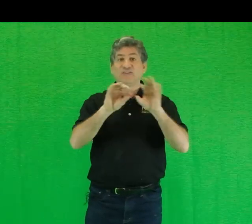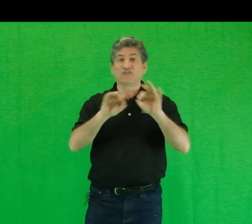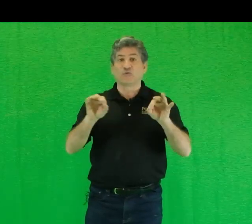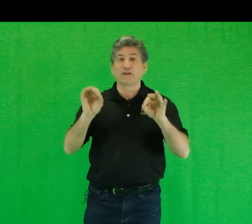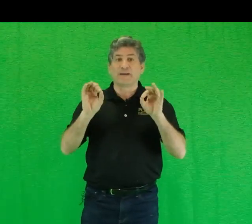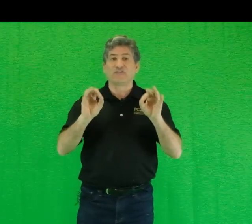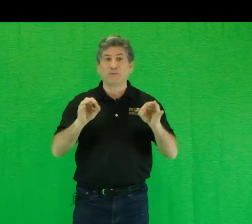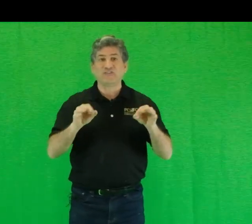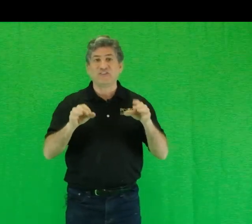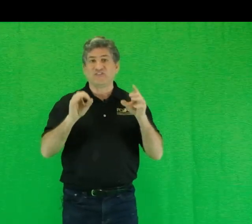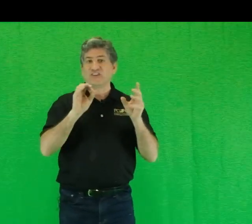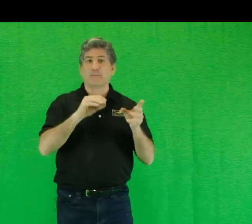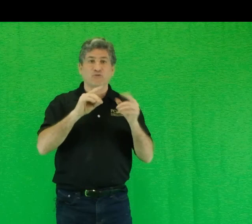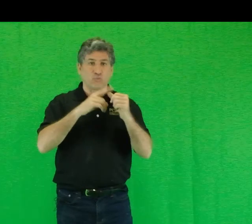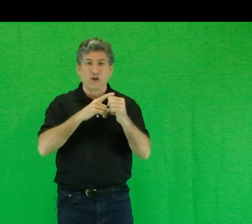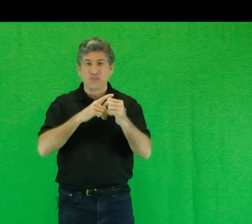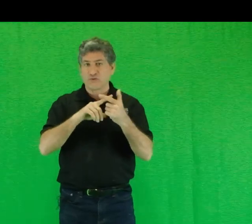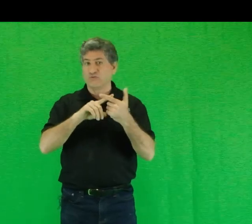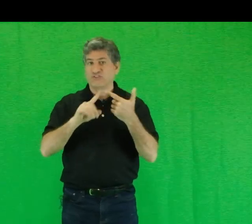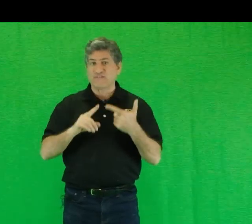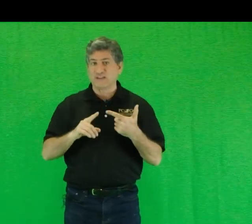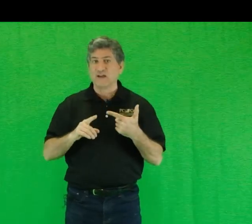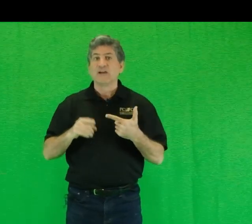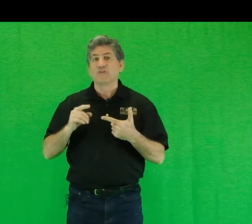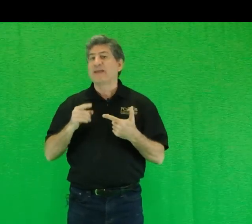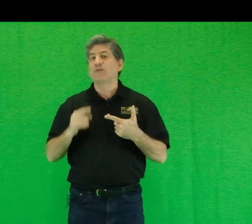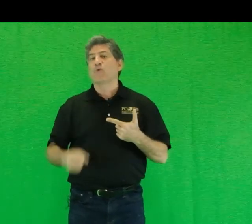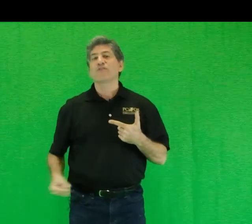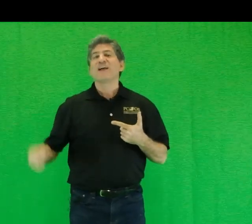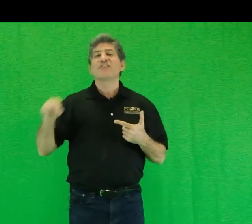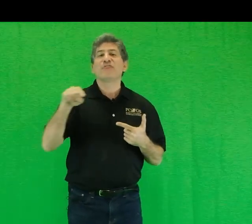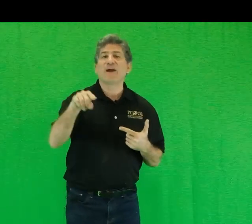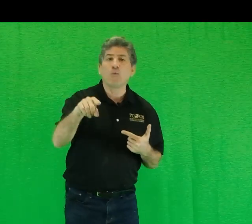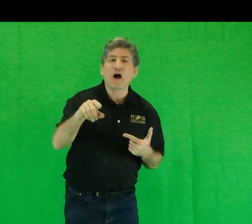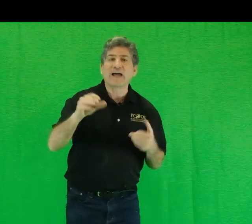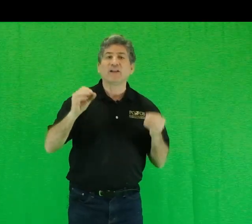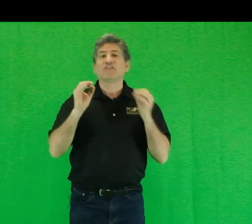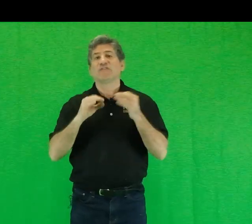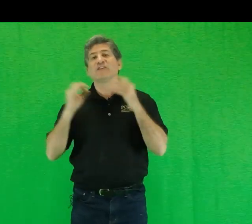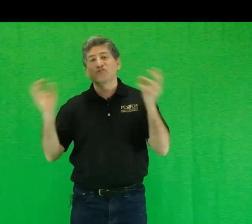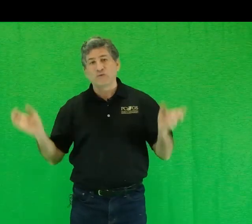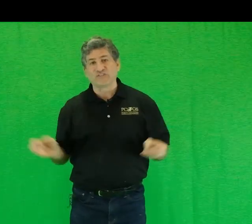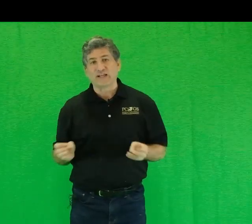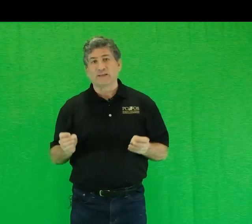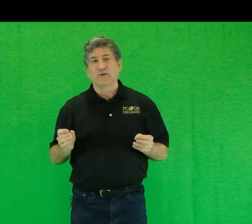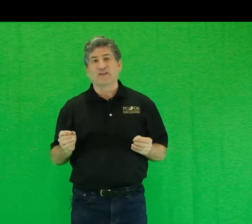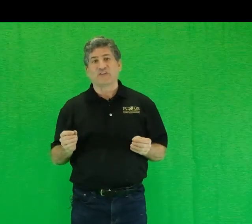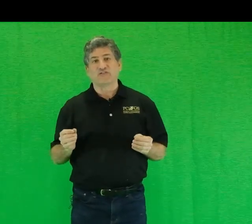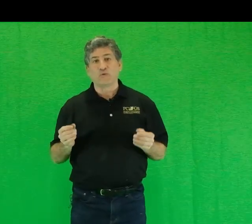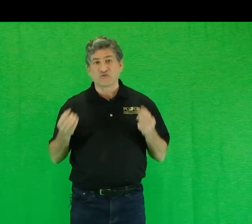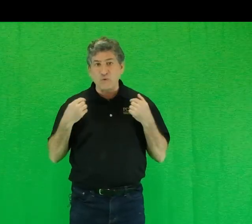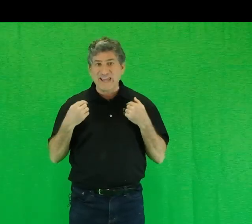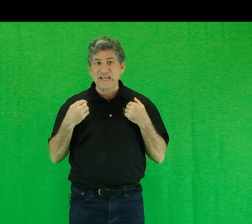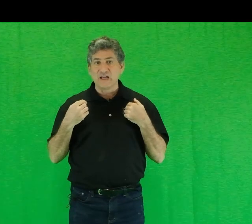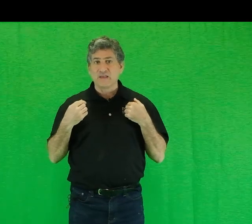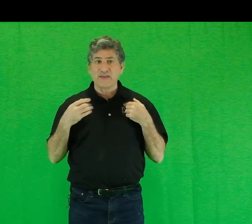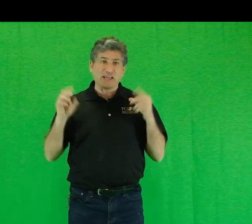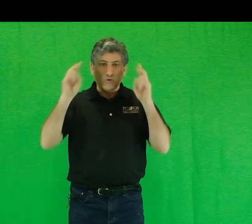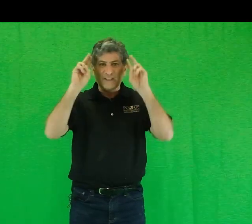and sorted my species into numbers one through seven, to make it worth their while to finish the recycling process, which we, thinking only